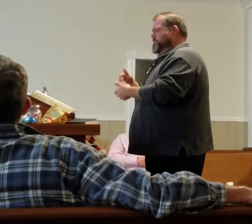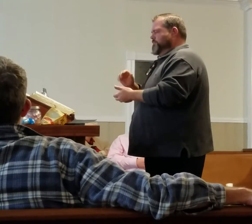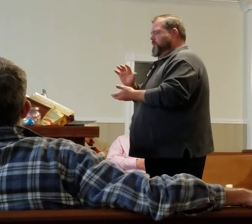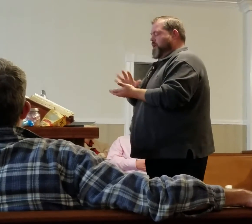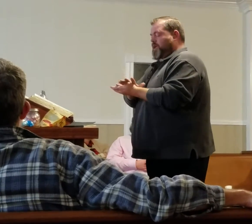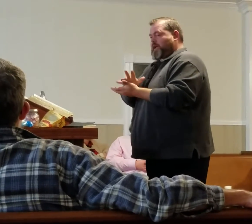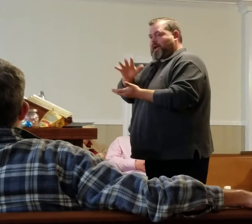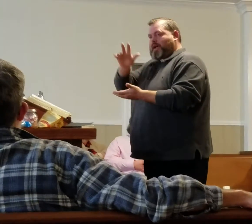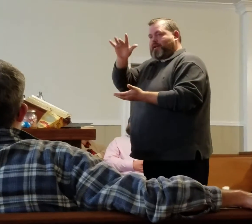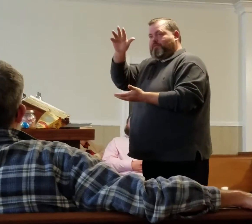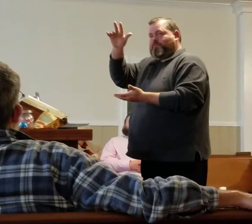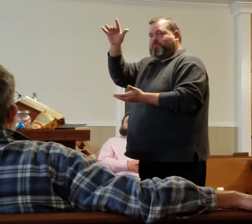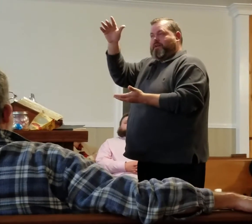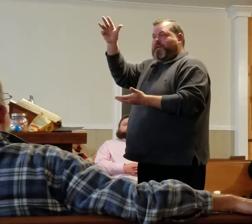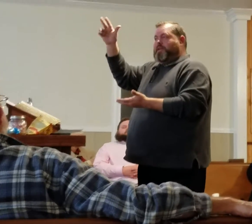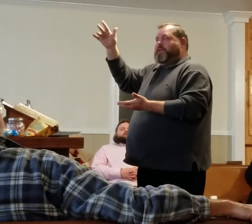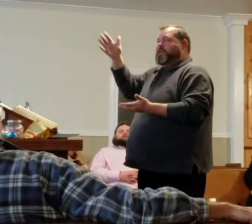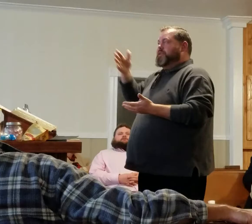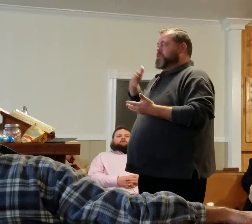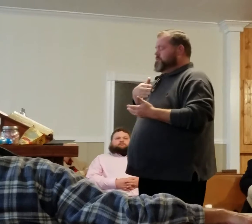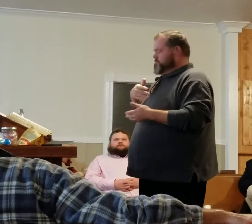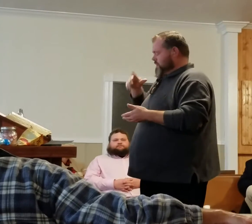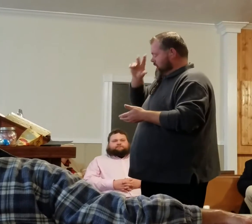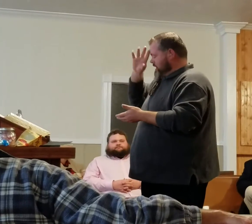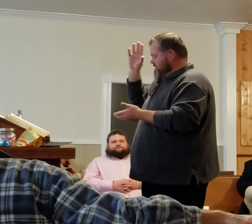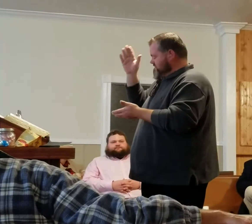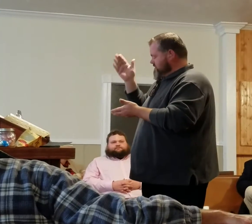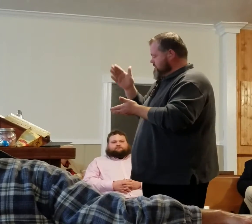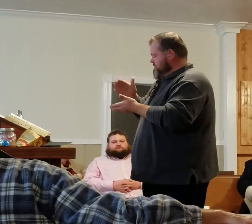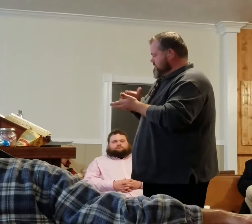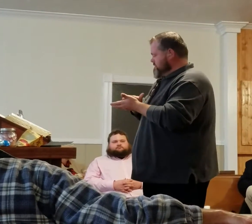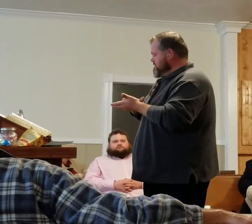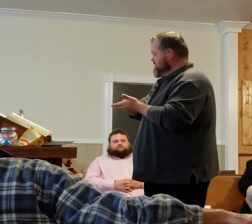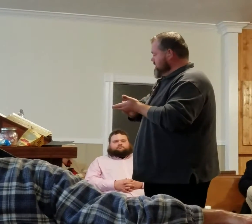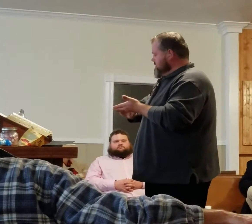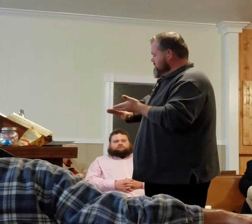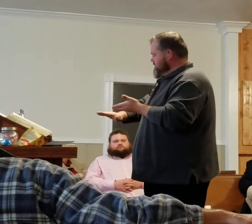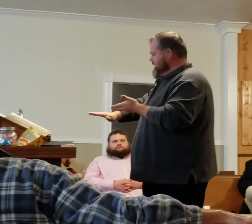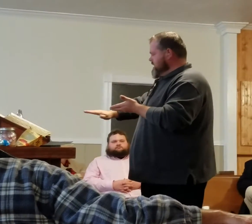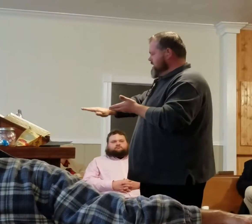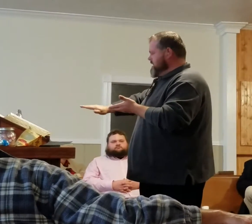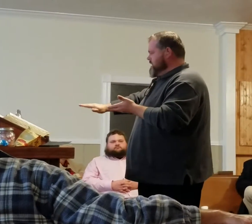and grace my fear, really,